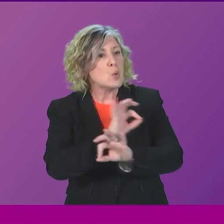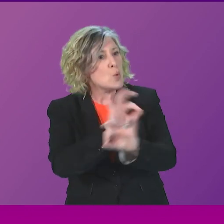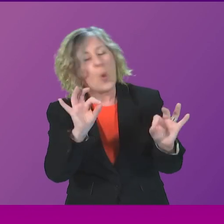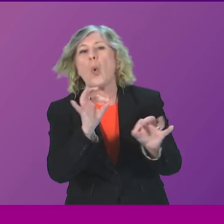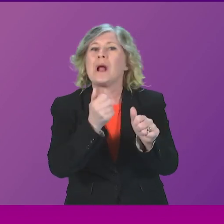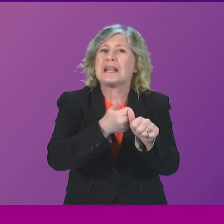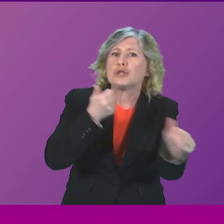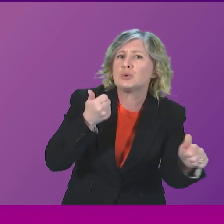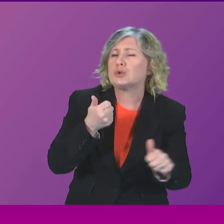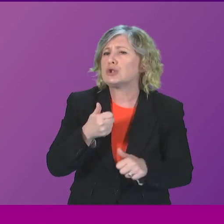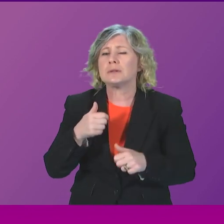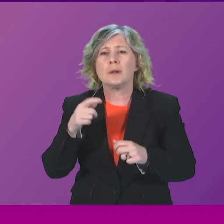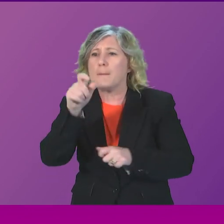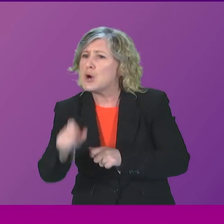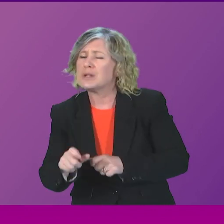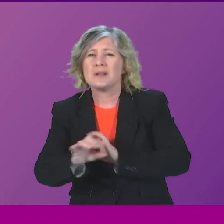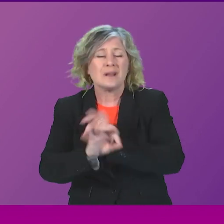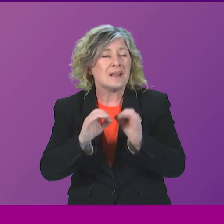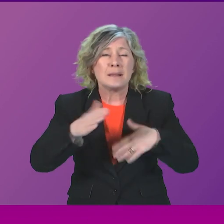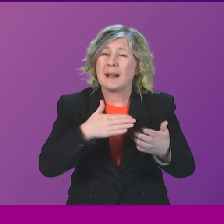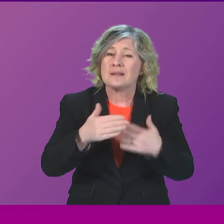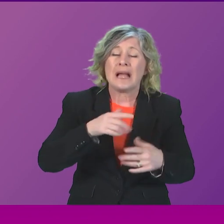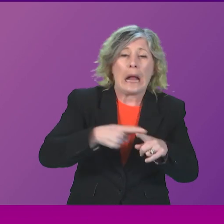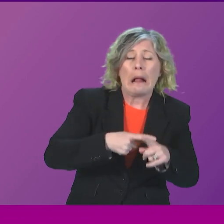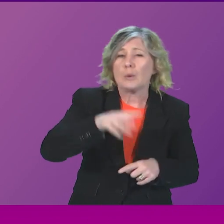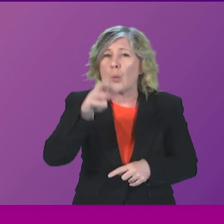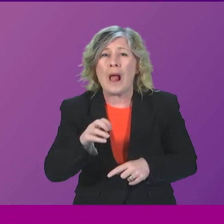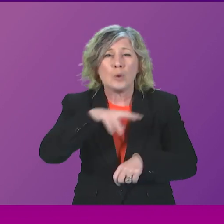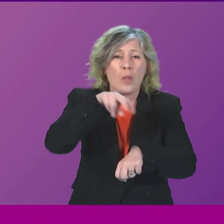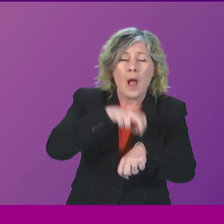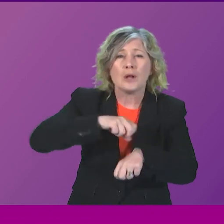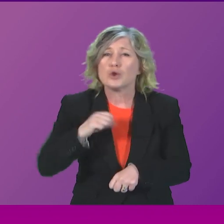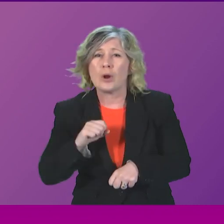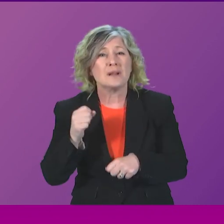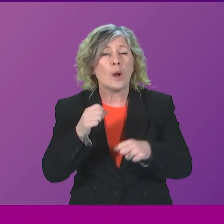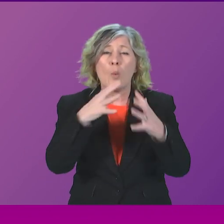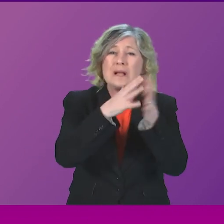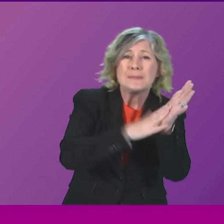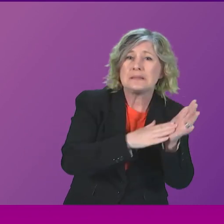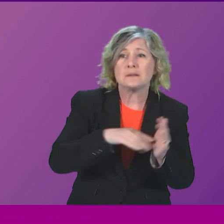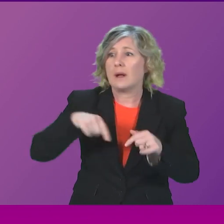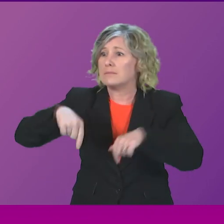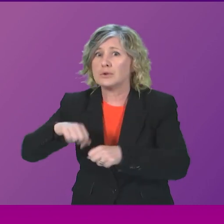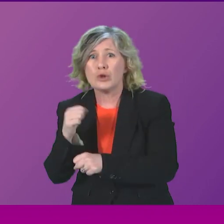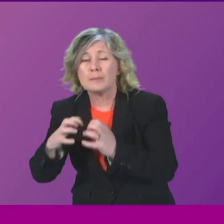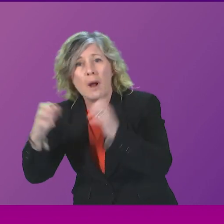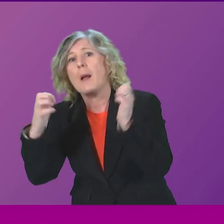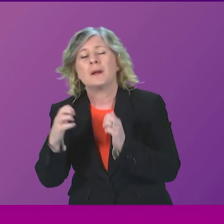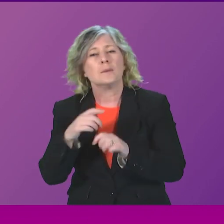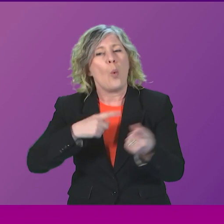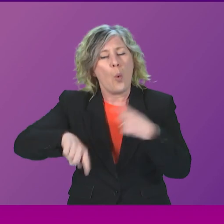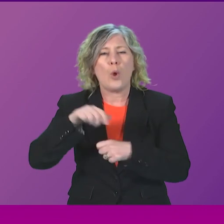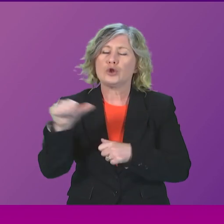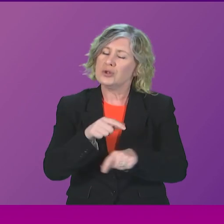whether it be in England, Scotland, Wales or Northern Ireland, Westminster, Holyrood, can obstruct the search for truth.